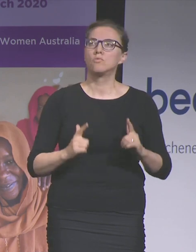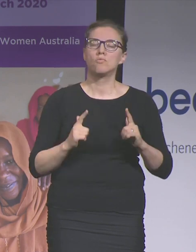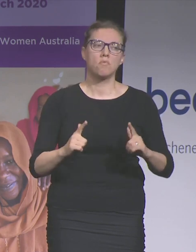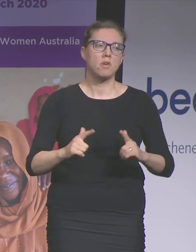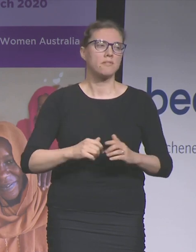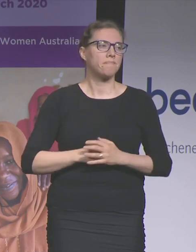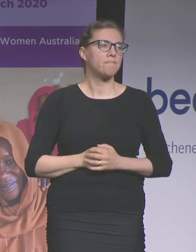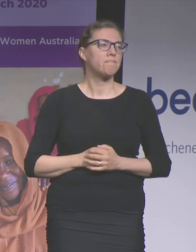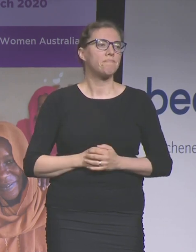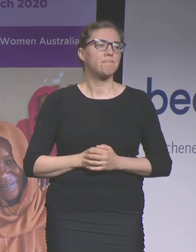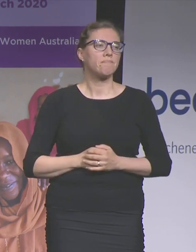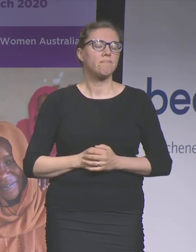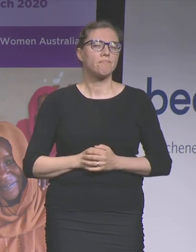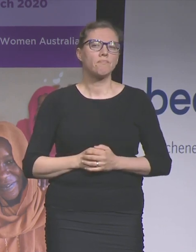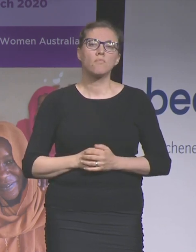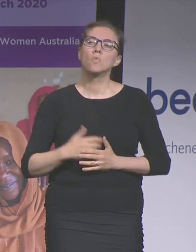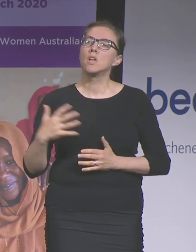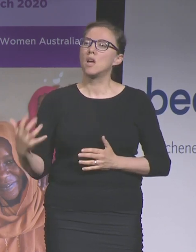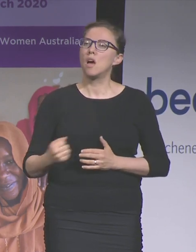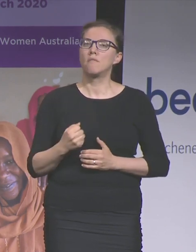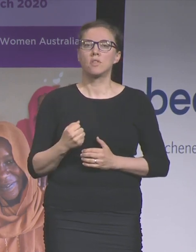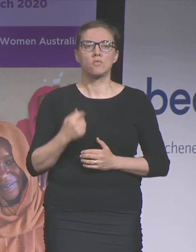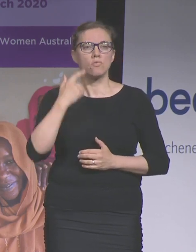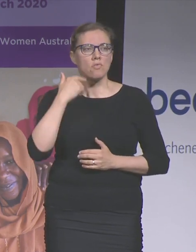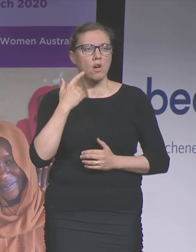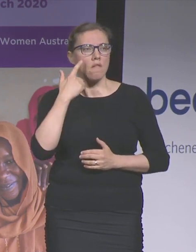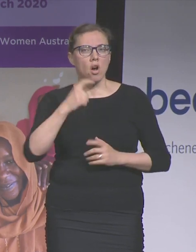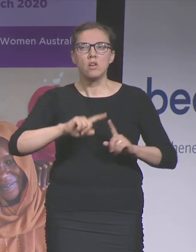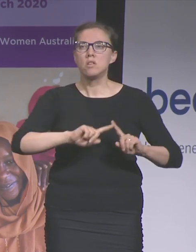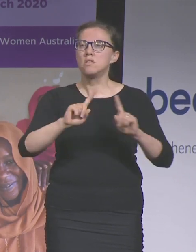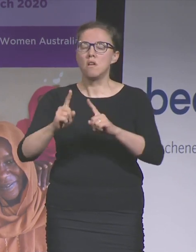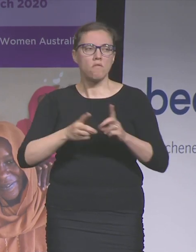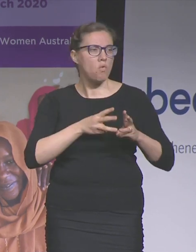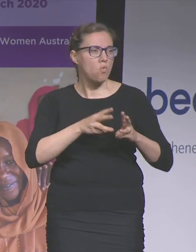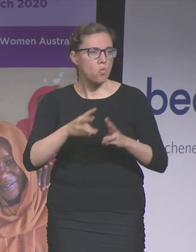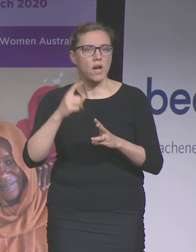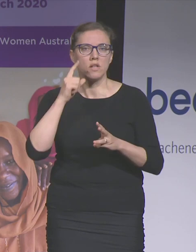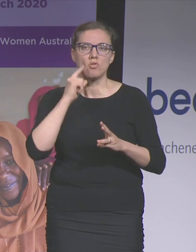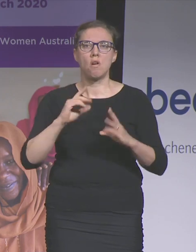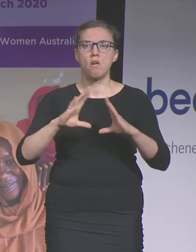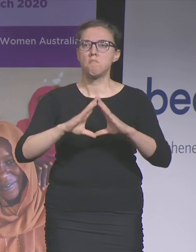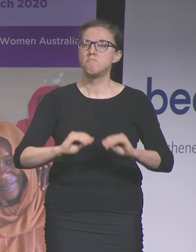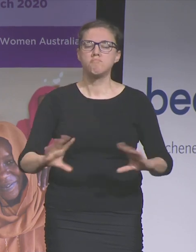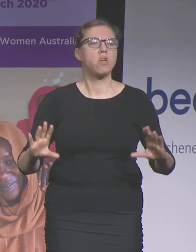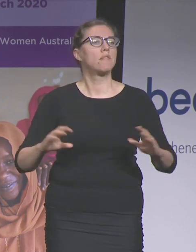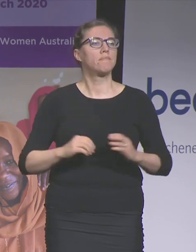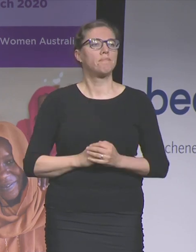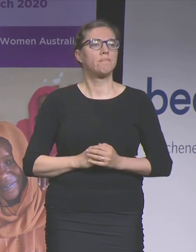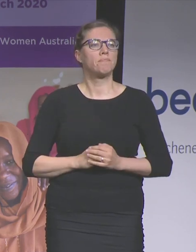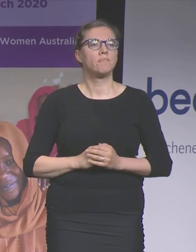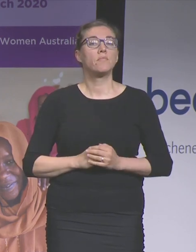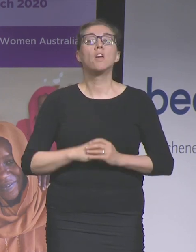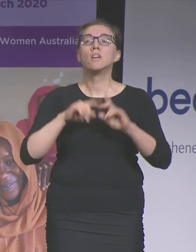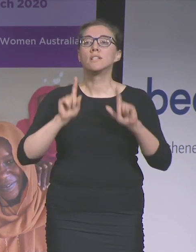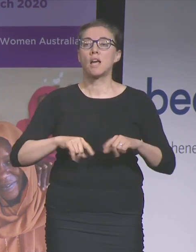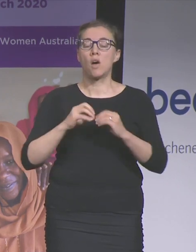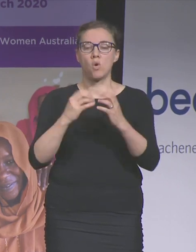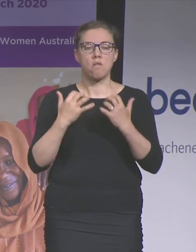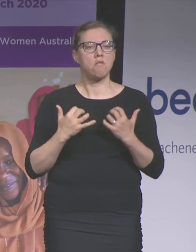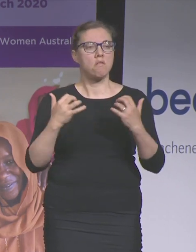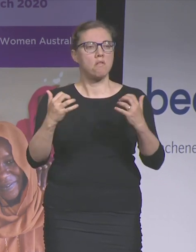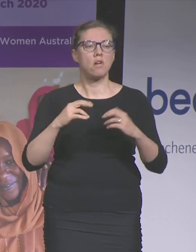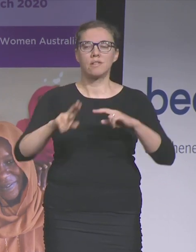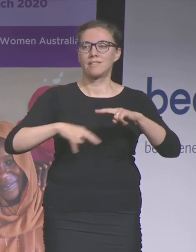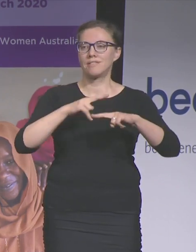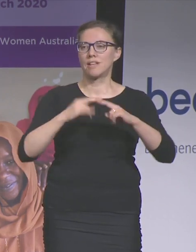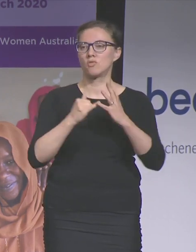resources and the political will to deal with it starting with the national summit and we must also always stand up to public